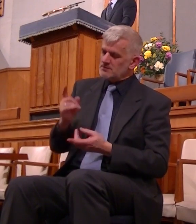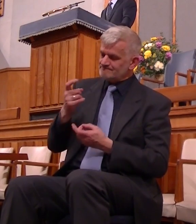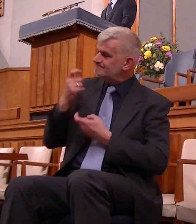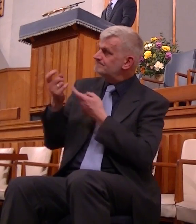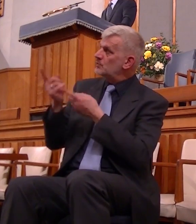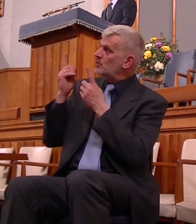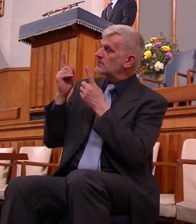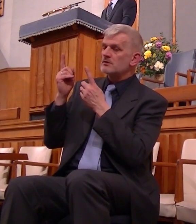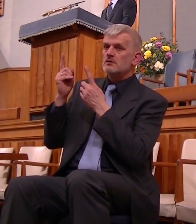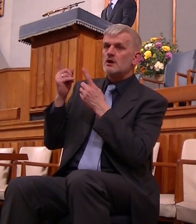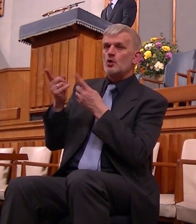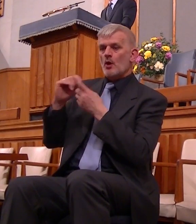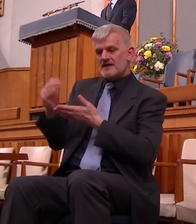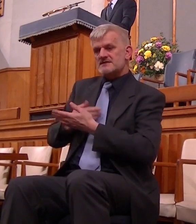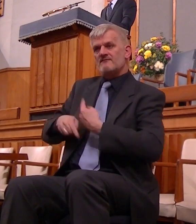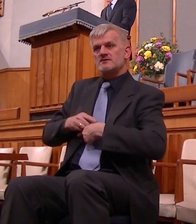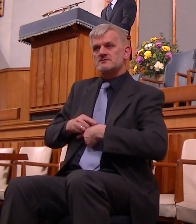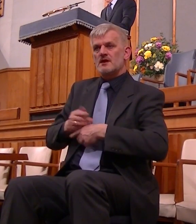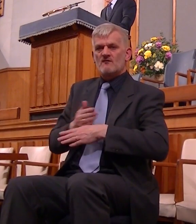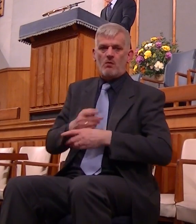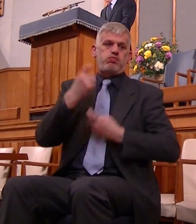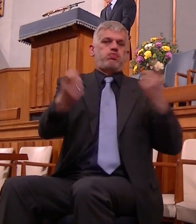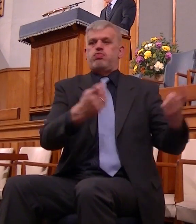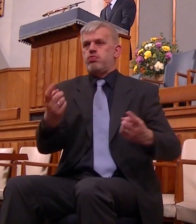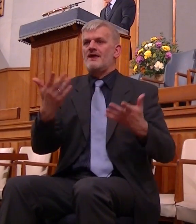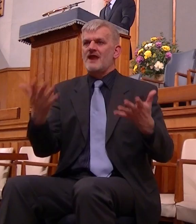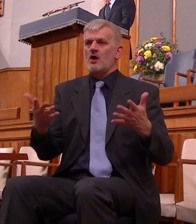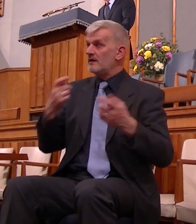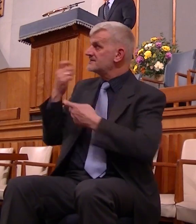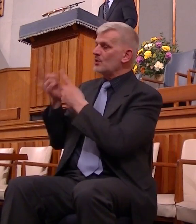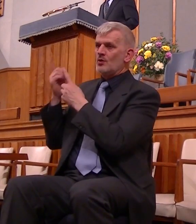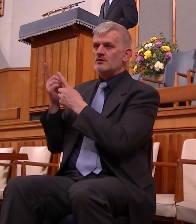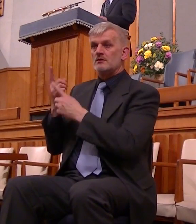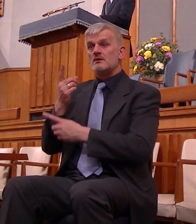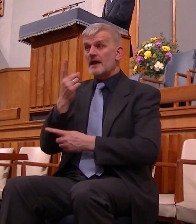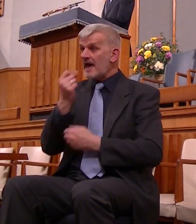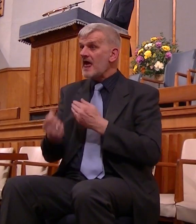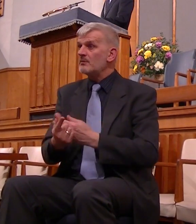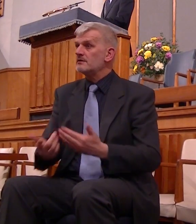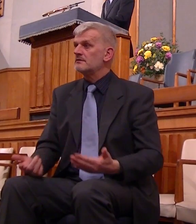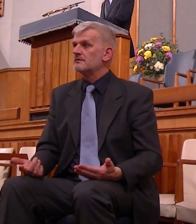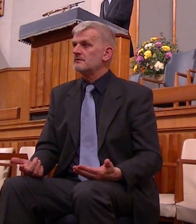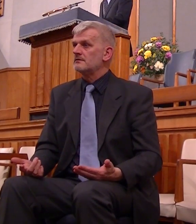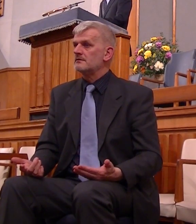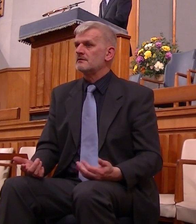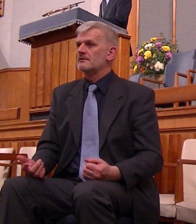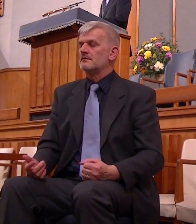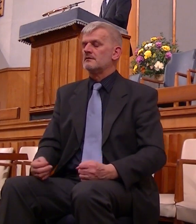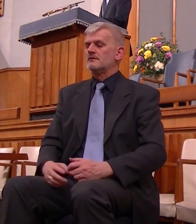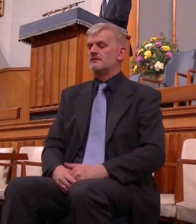and wild escapades to seek the living God the greatest influence in our